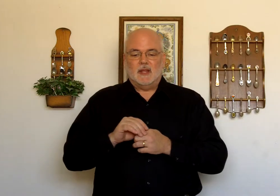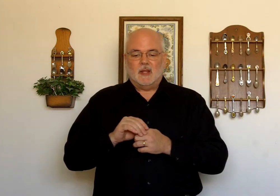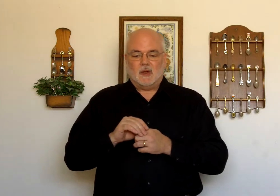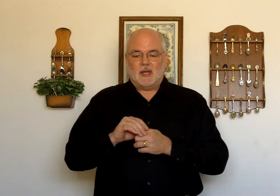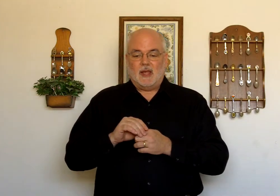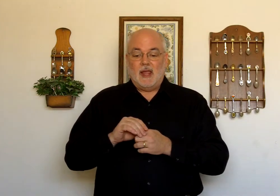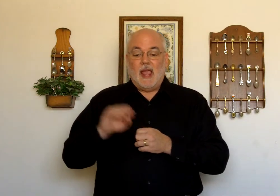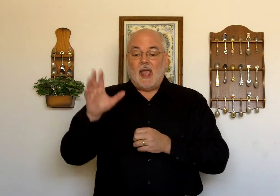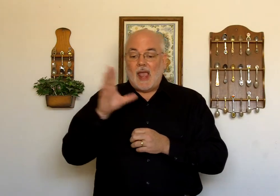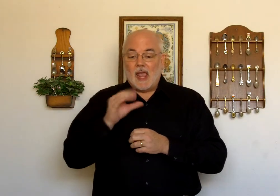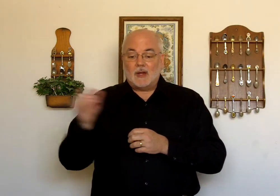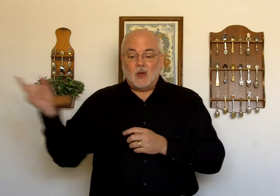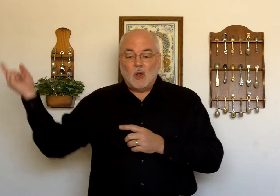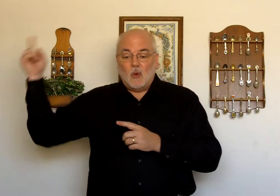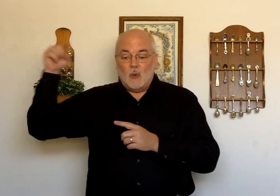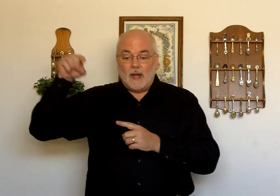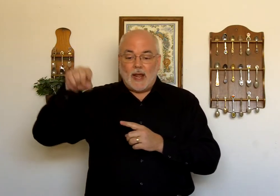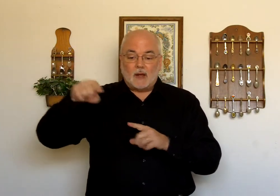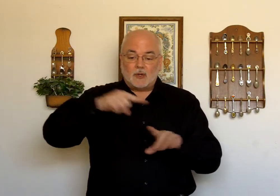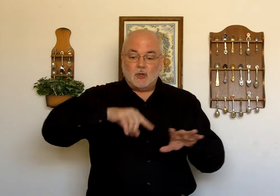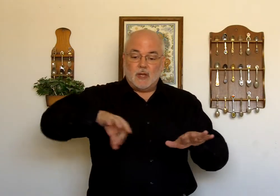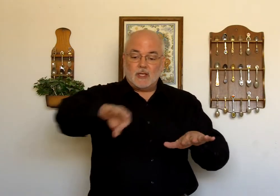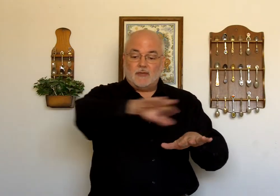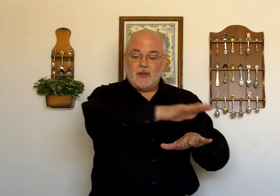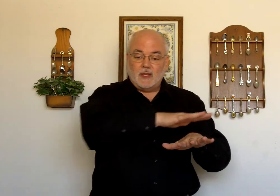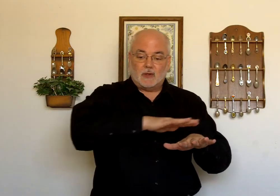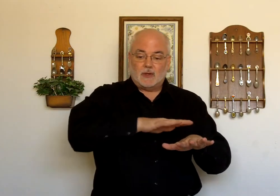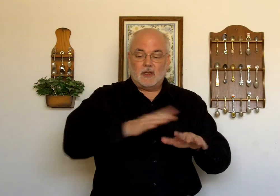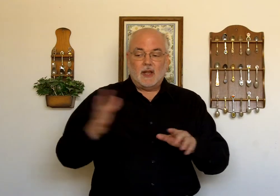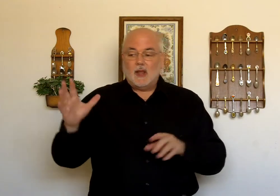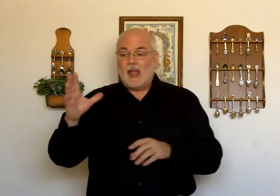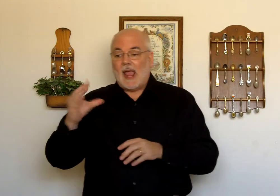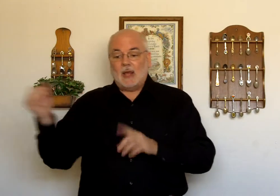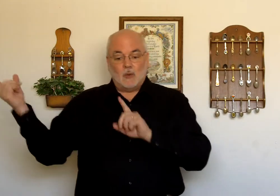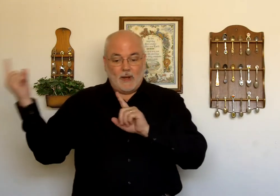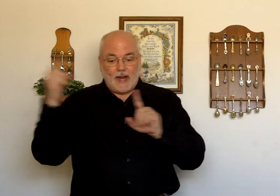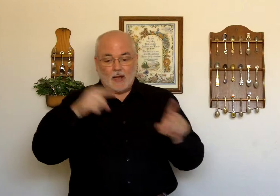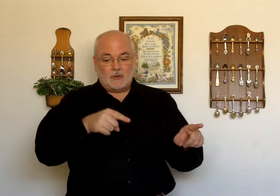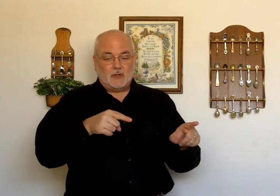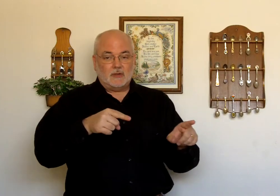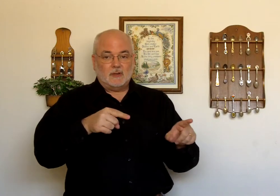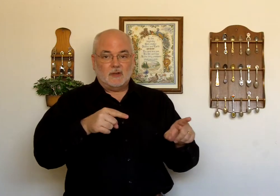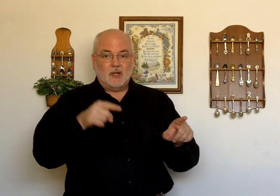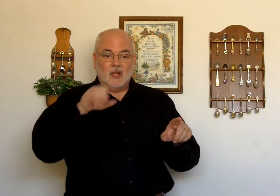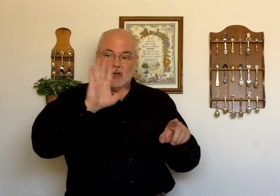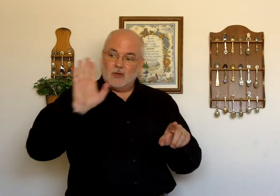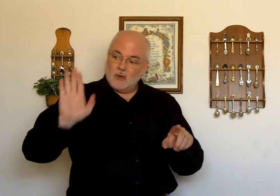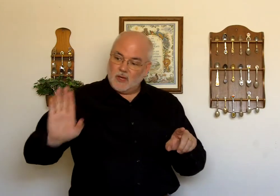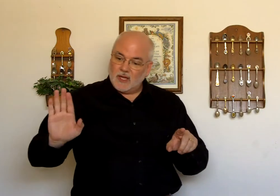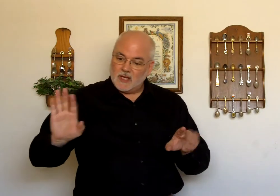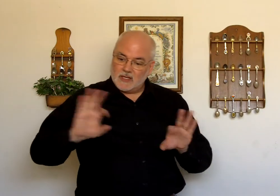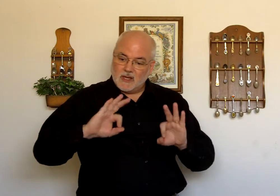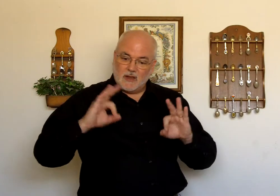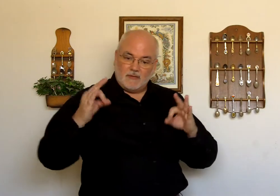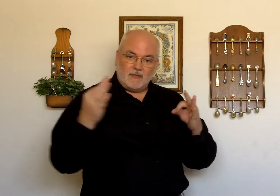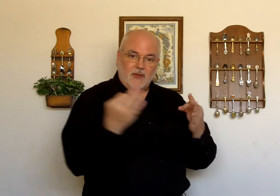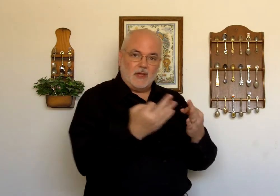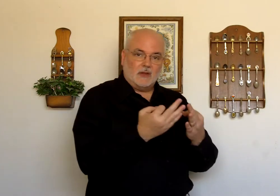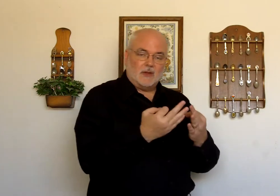Okay? And went out to his field. And went out to his field.